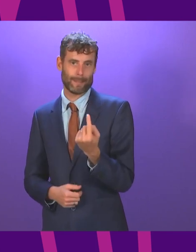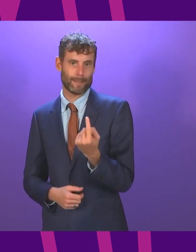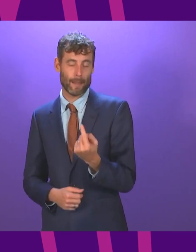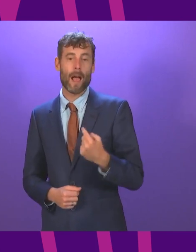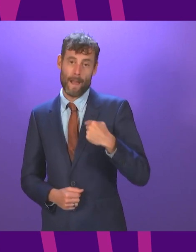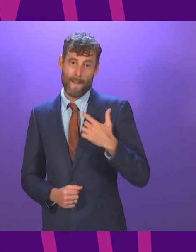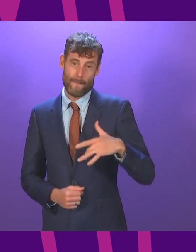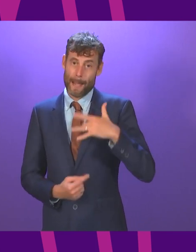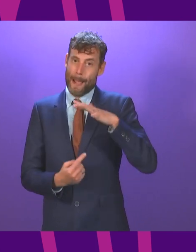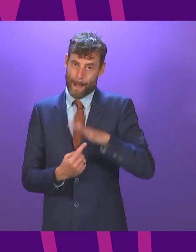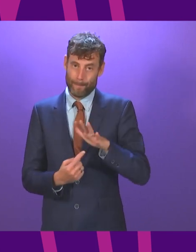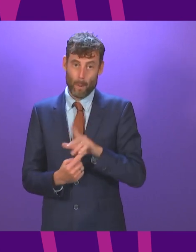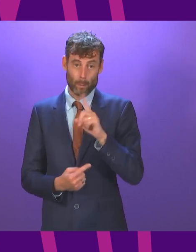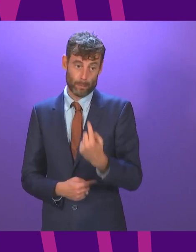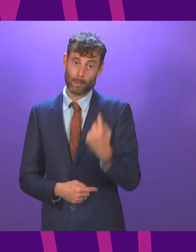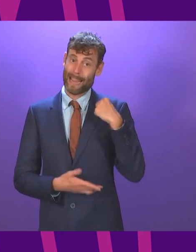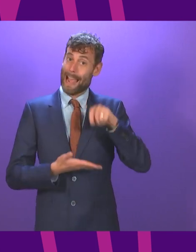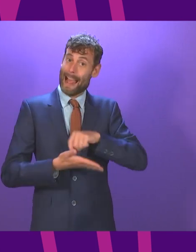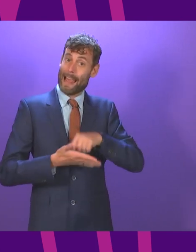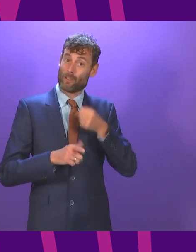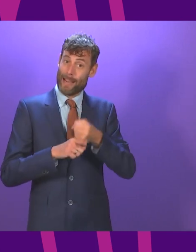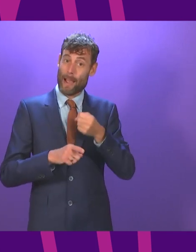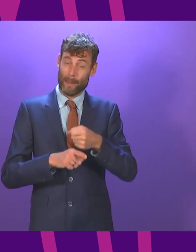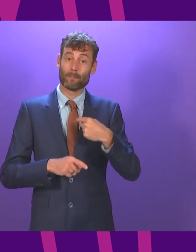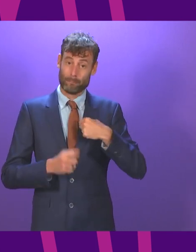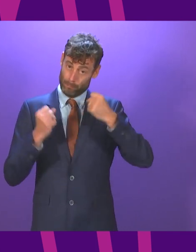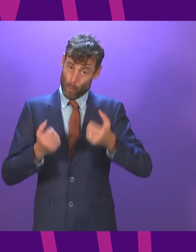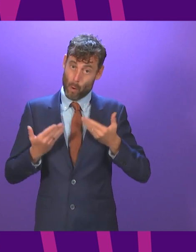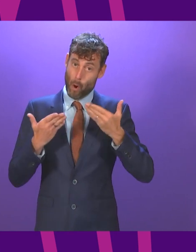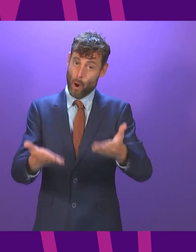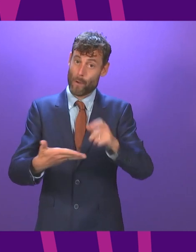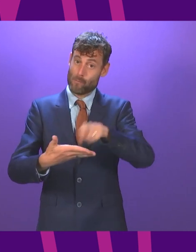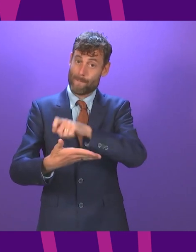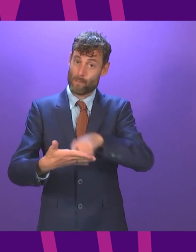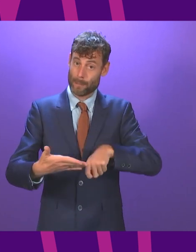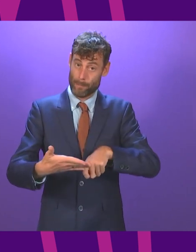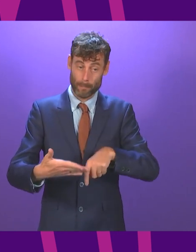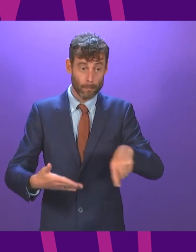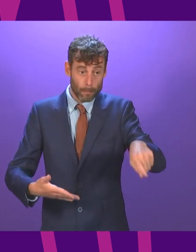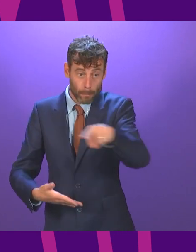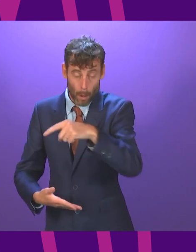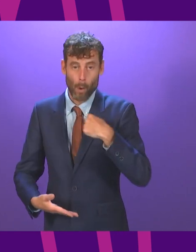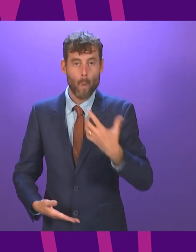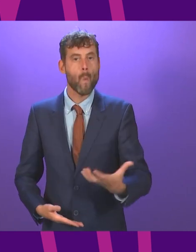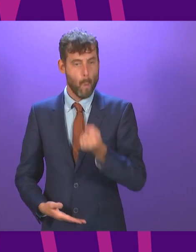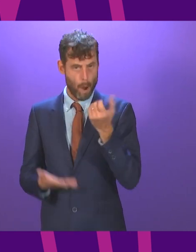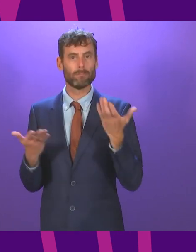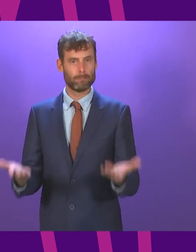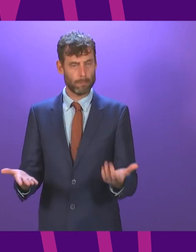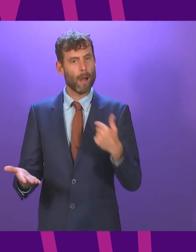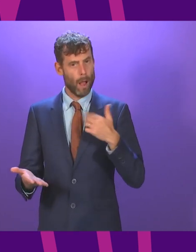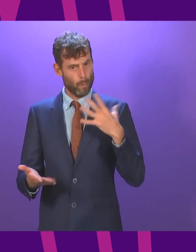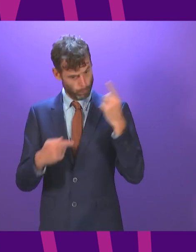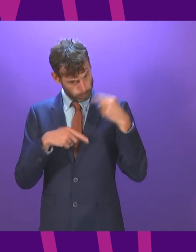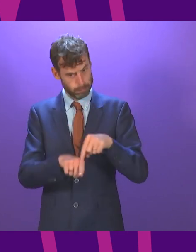is a key part of making sure that we meet the challenges that lie ahead Stephen Kerr thank you presiding officer the